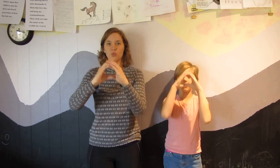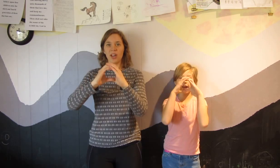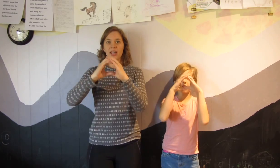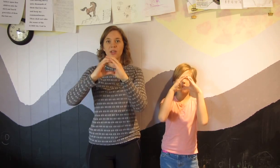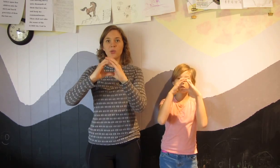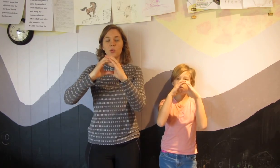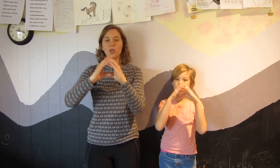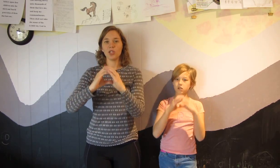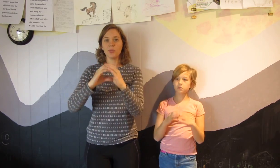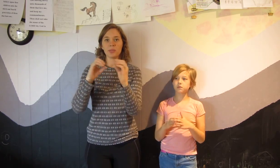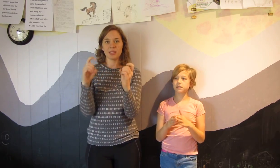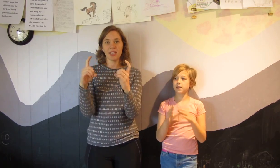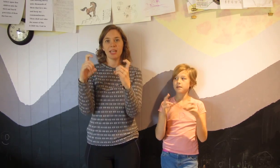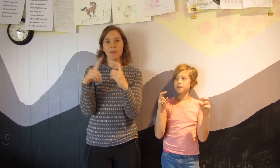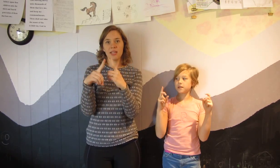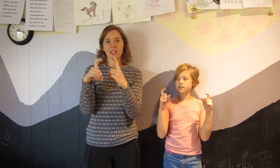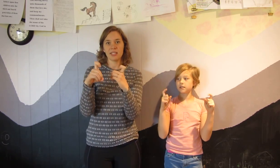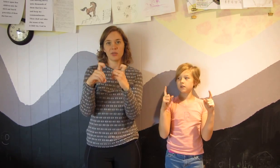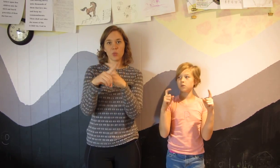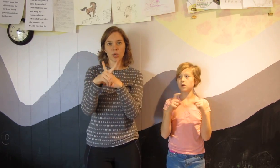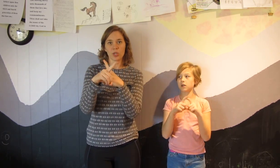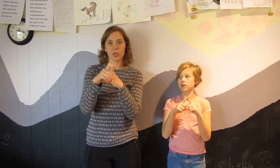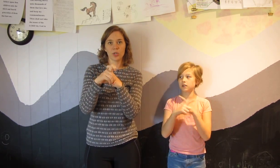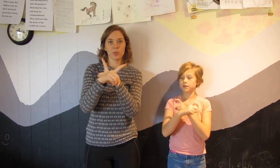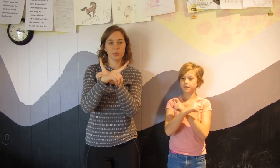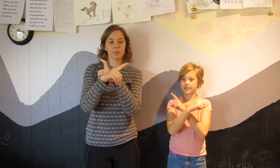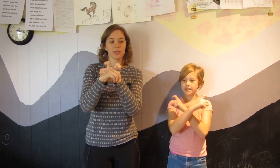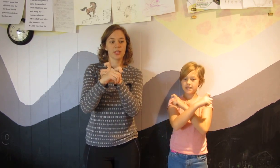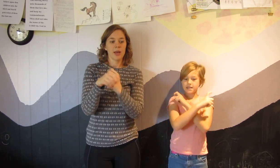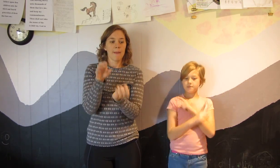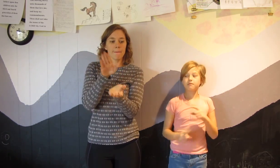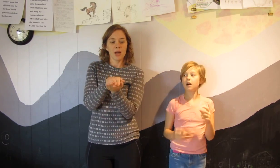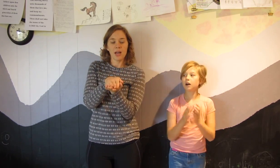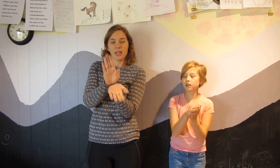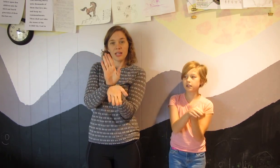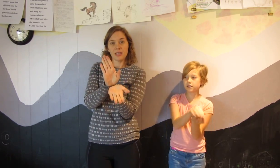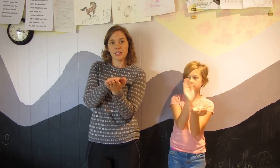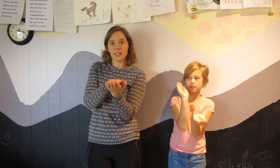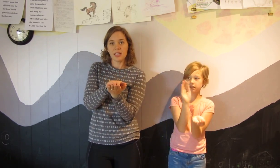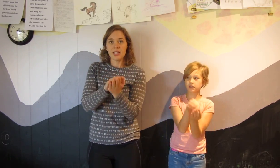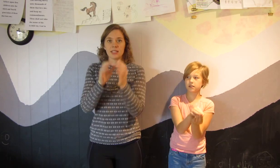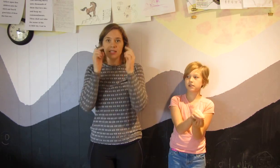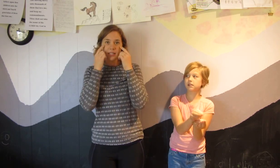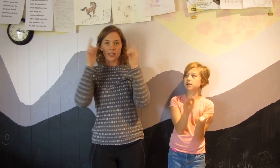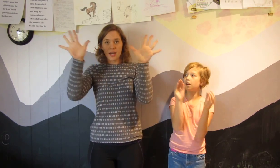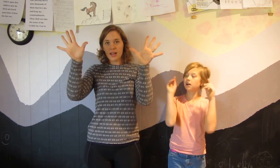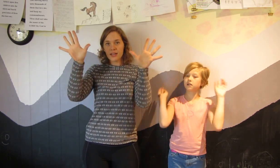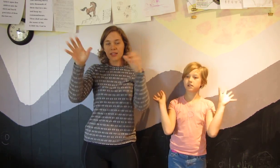roundworms segmented worms mollusks sea stars